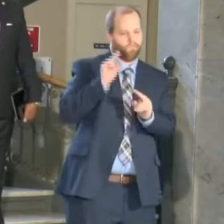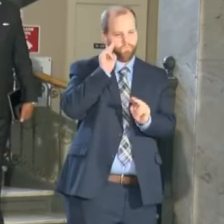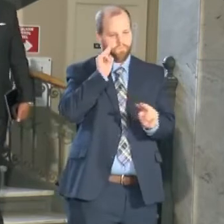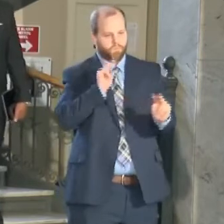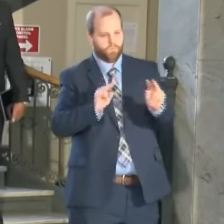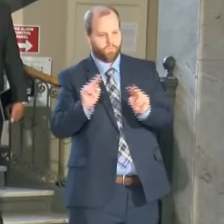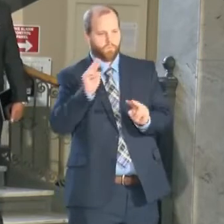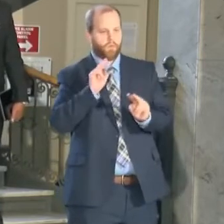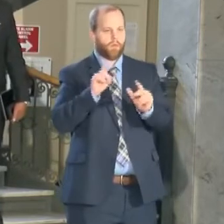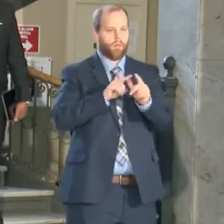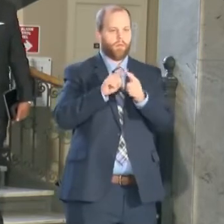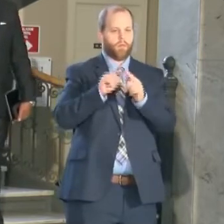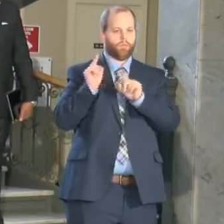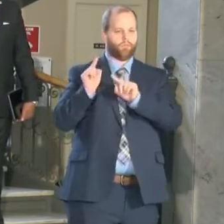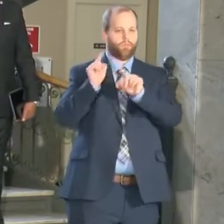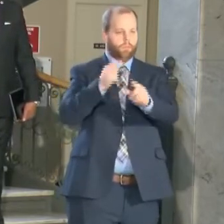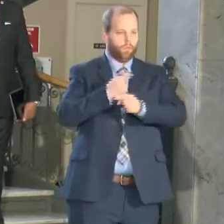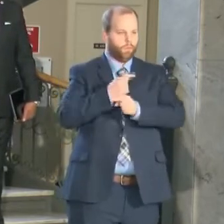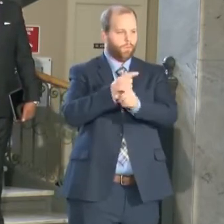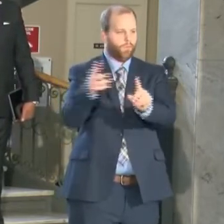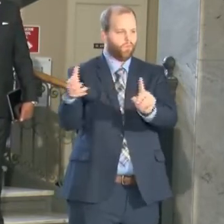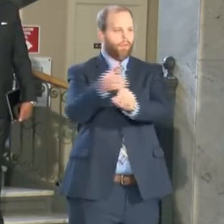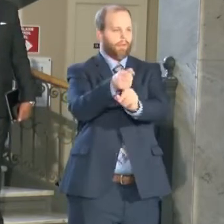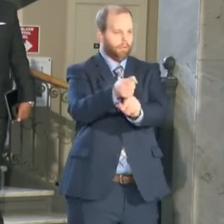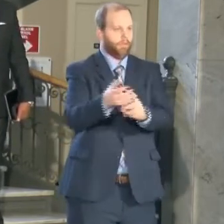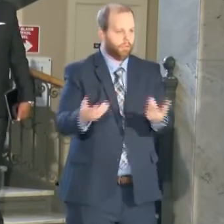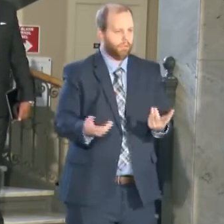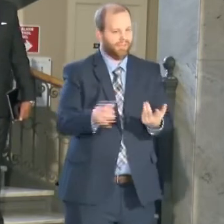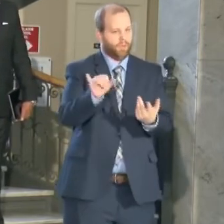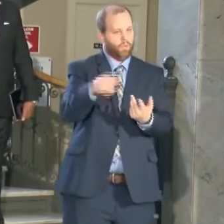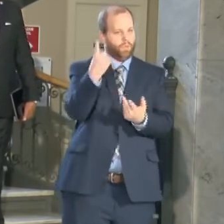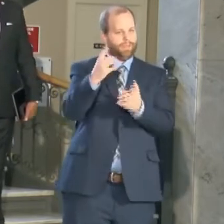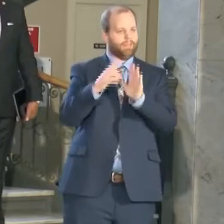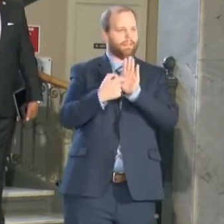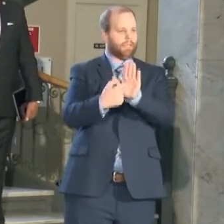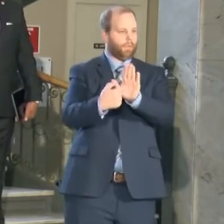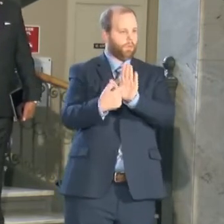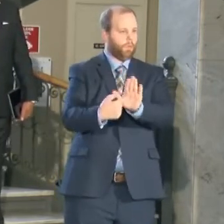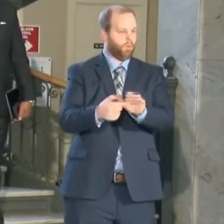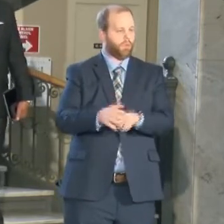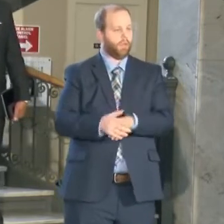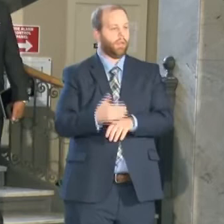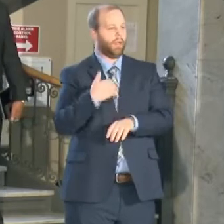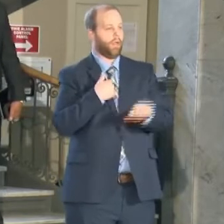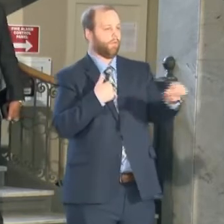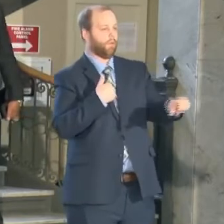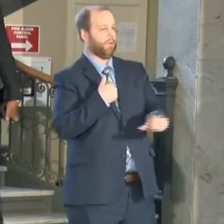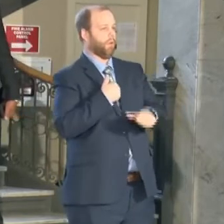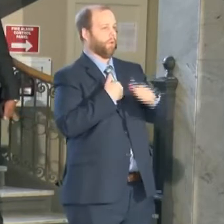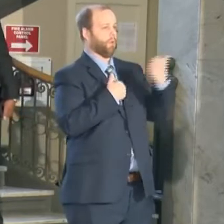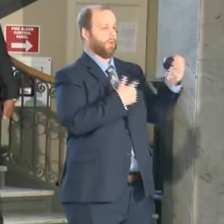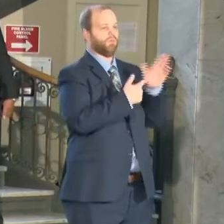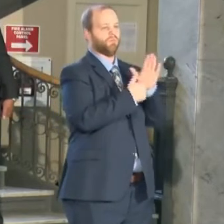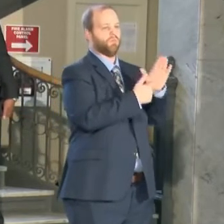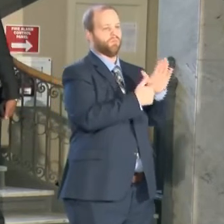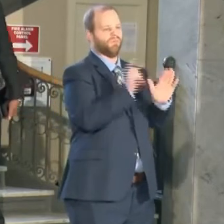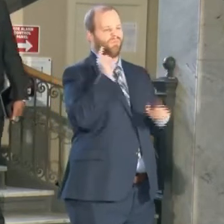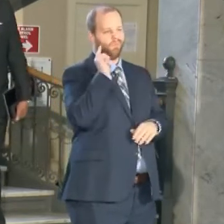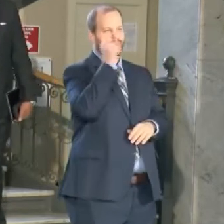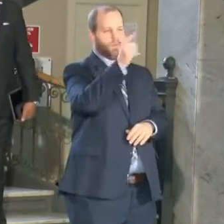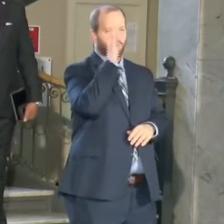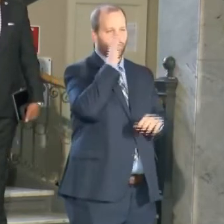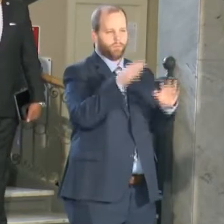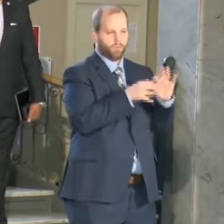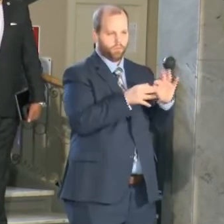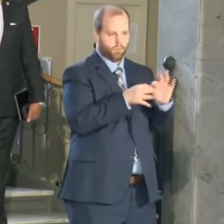type of arrests. This is just one. We've got another one WAVE initiative that we'll be talking about at a later date. And the mayor talked about